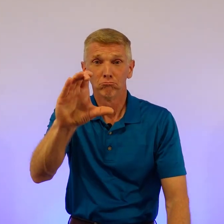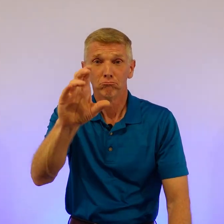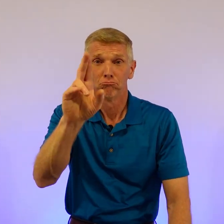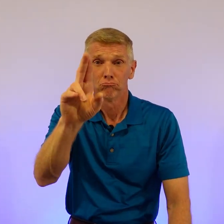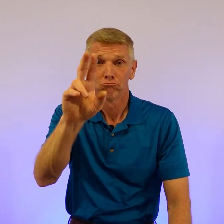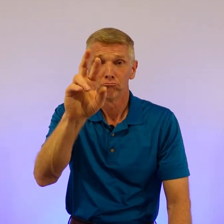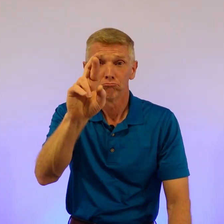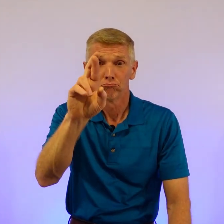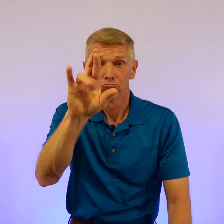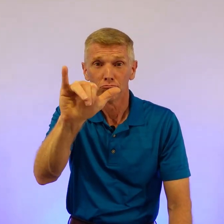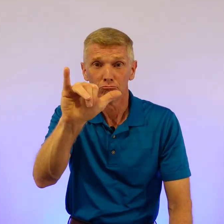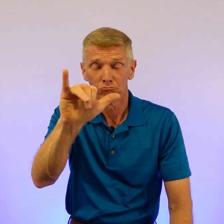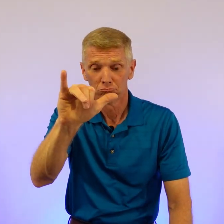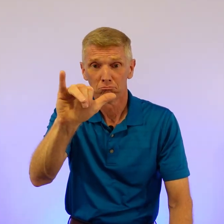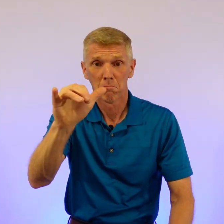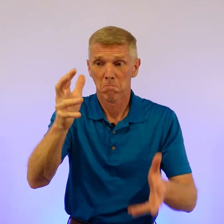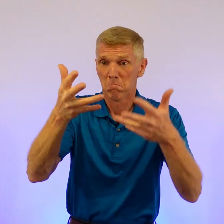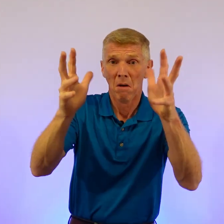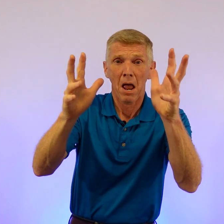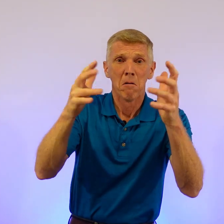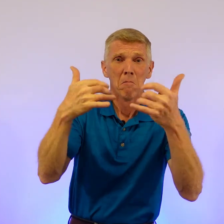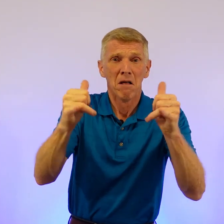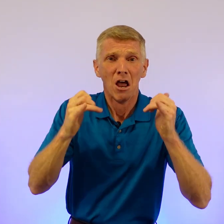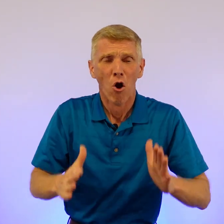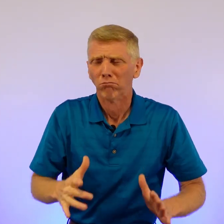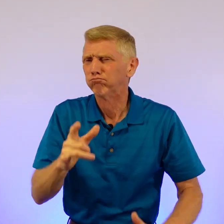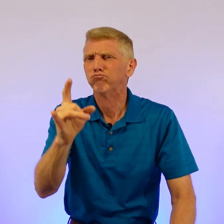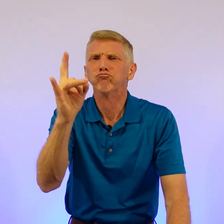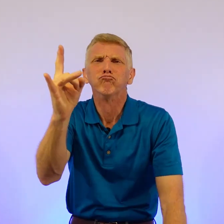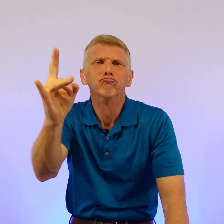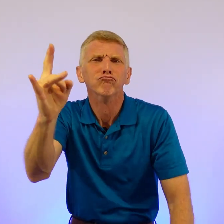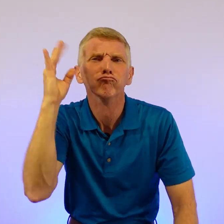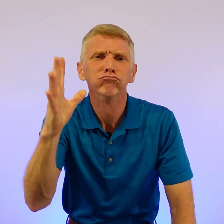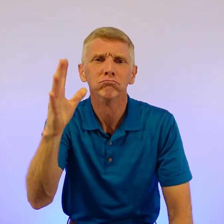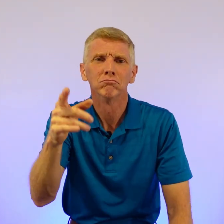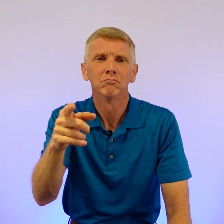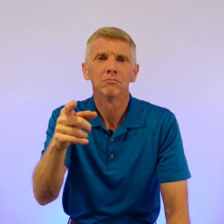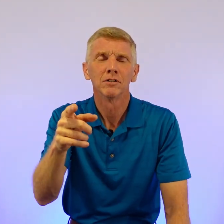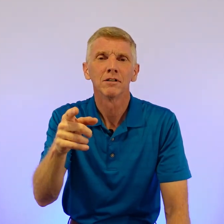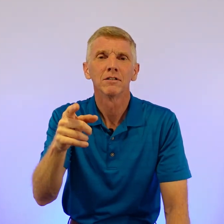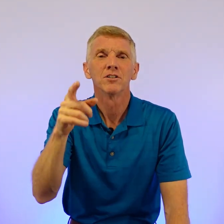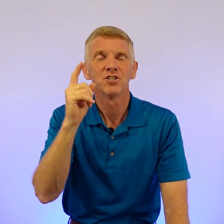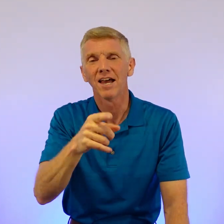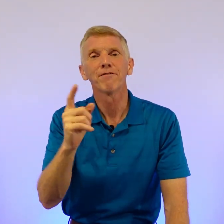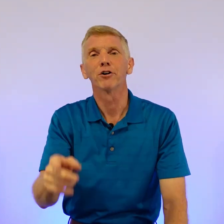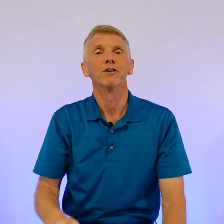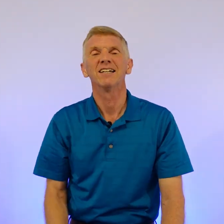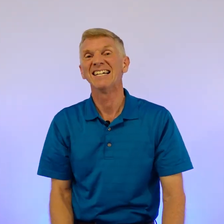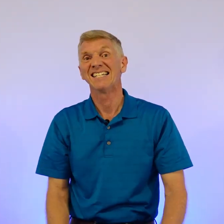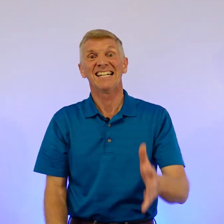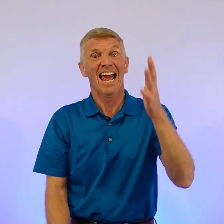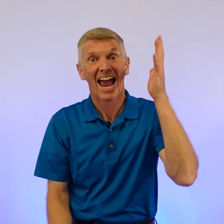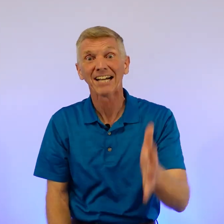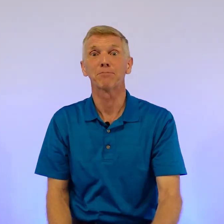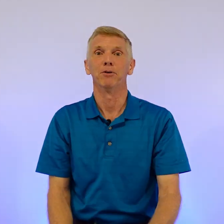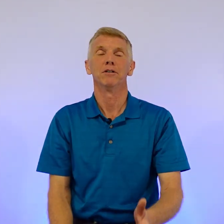Steph Curry is an expert